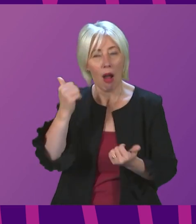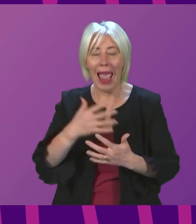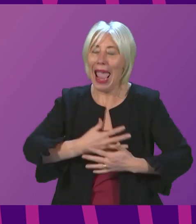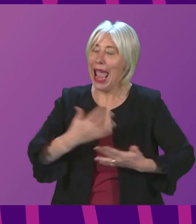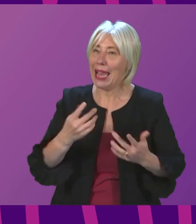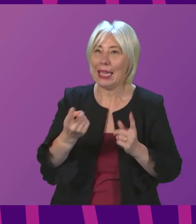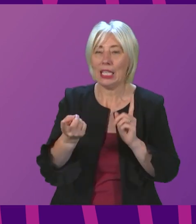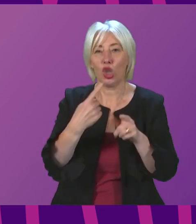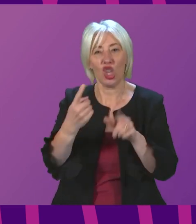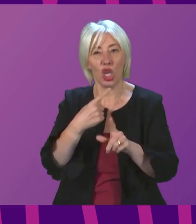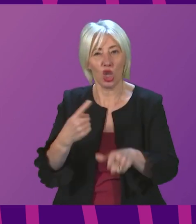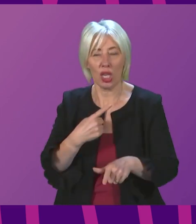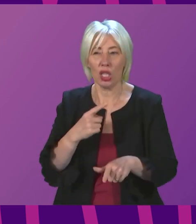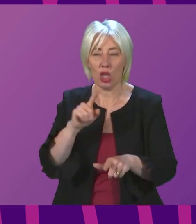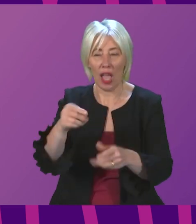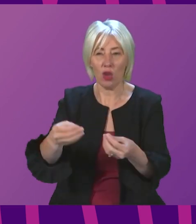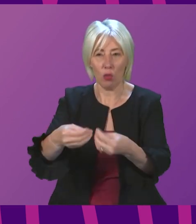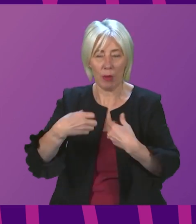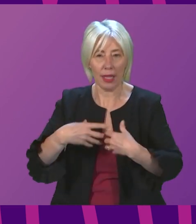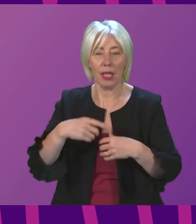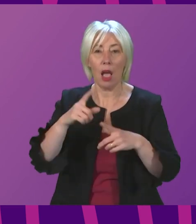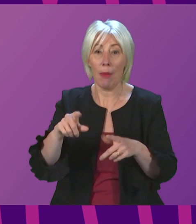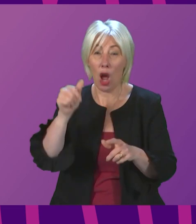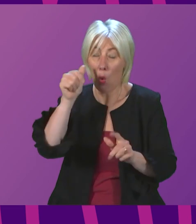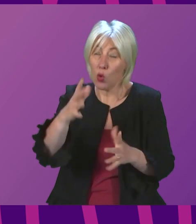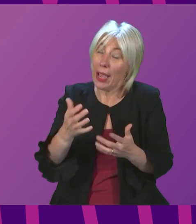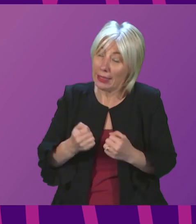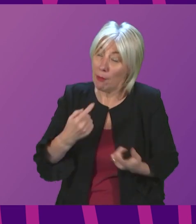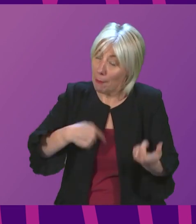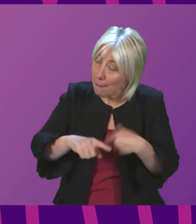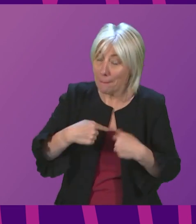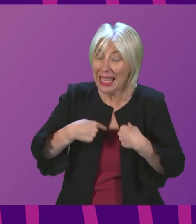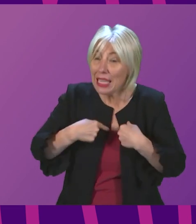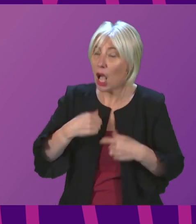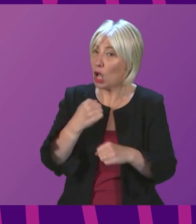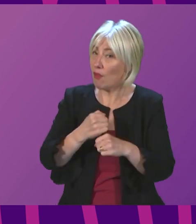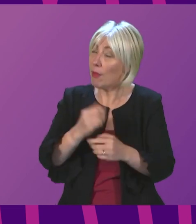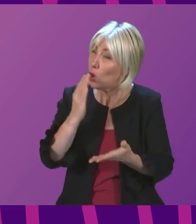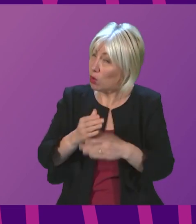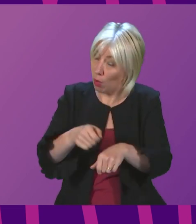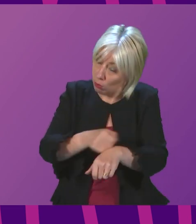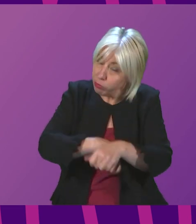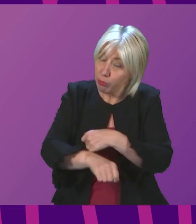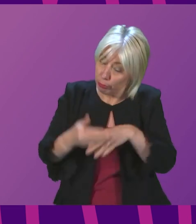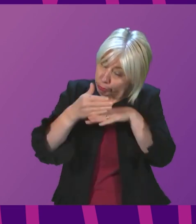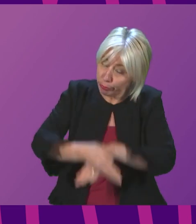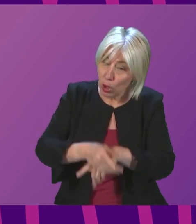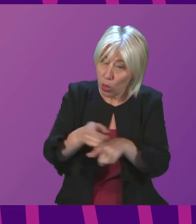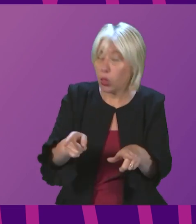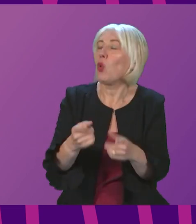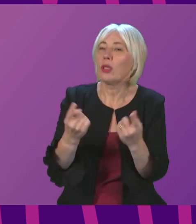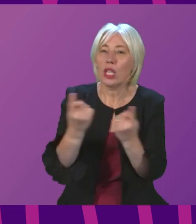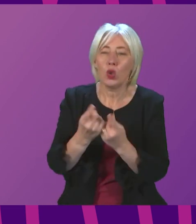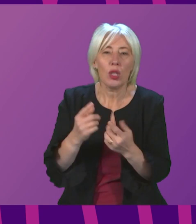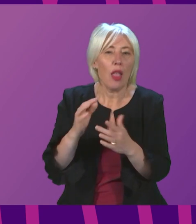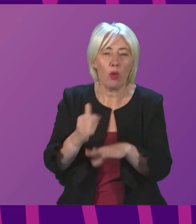suggestions that are made, and I hope she will accept the absolute determination of me and the government to tackle these issues, which are so fundamentally and